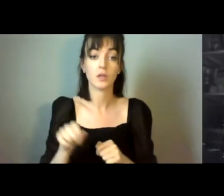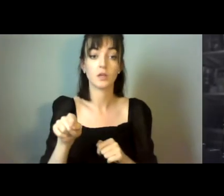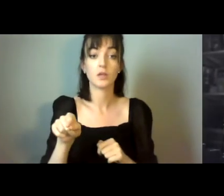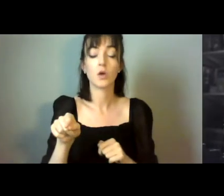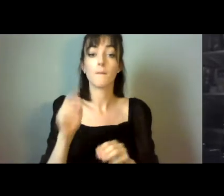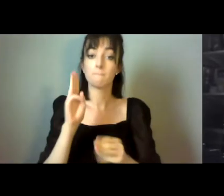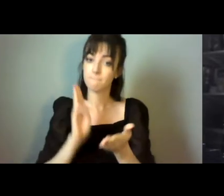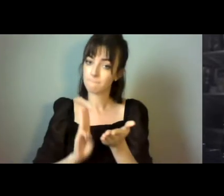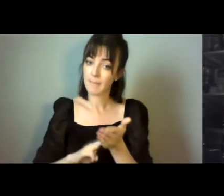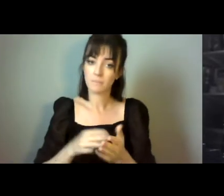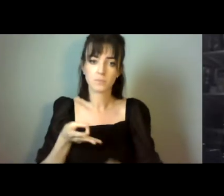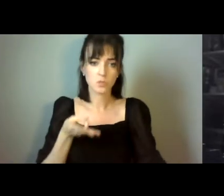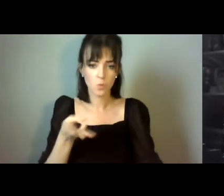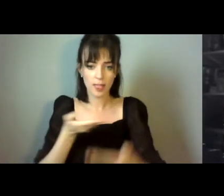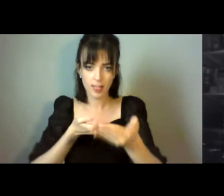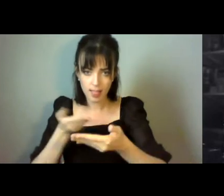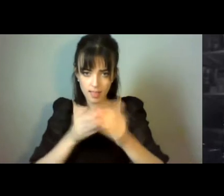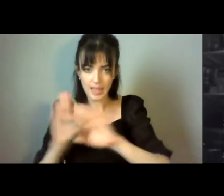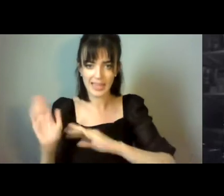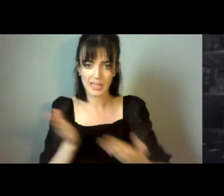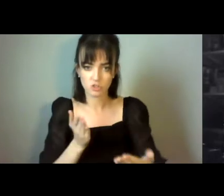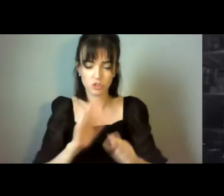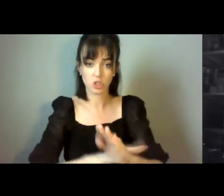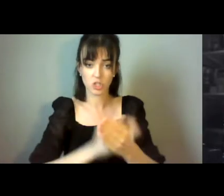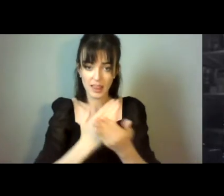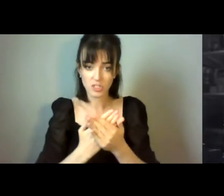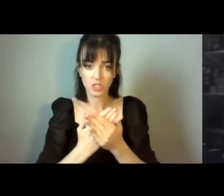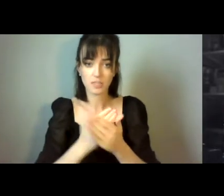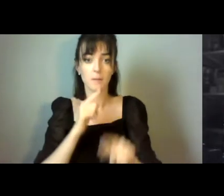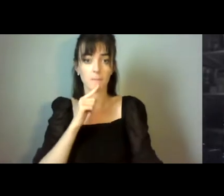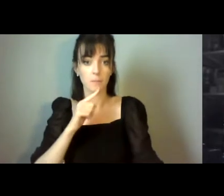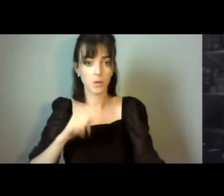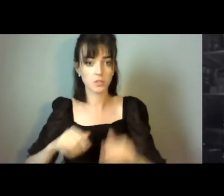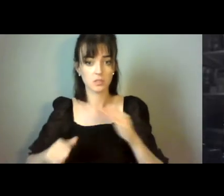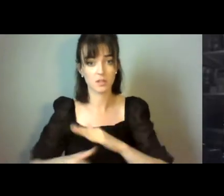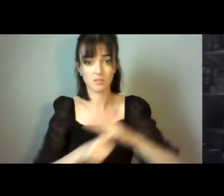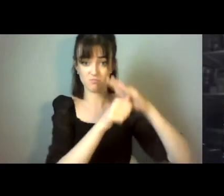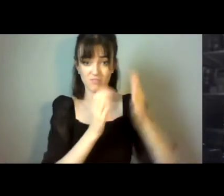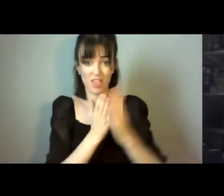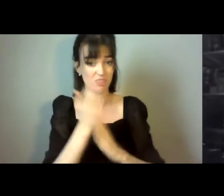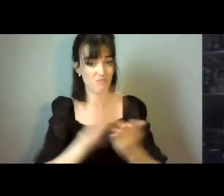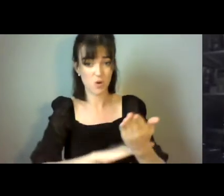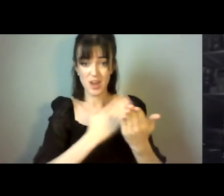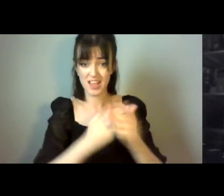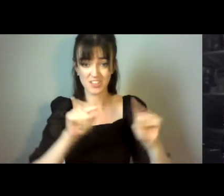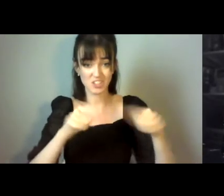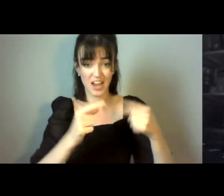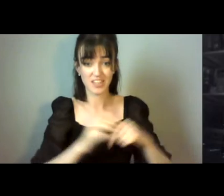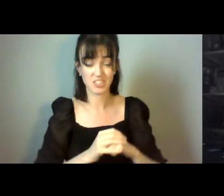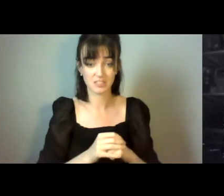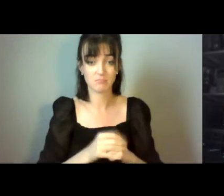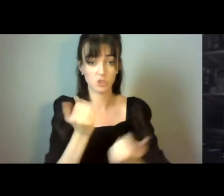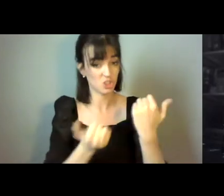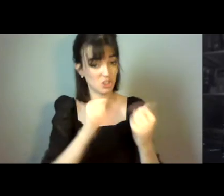with the introduction and implementation of the legislation is going to be judicially. It's going to be through legal challenges, and that's because